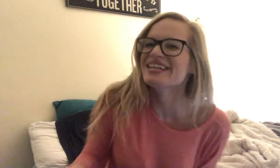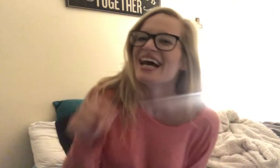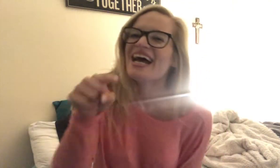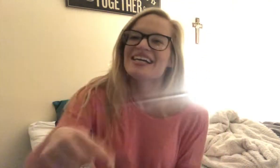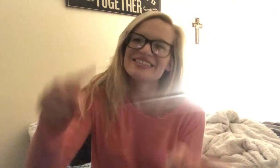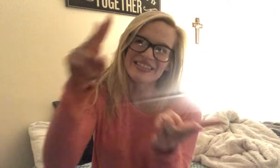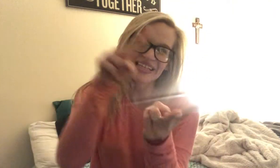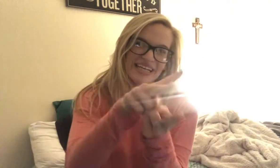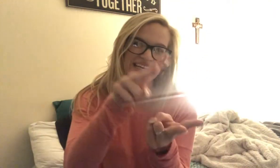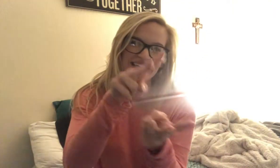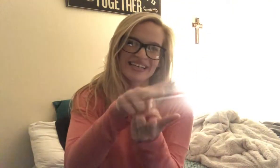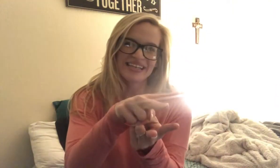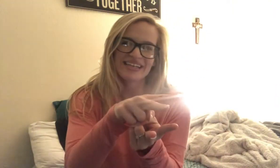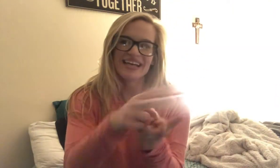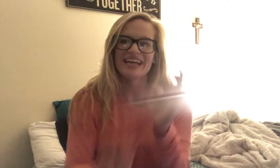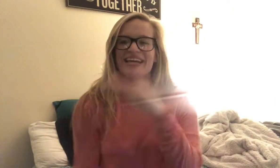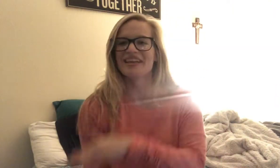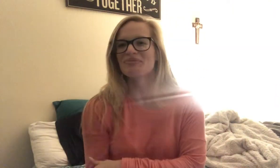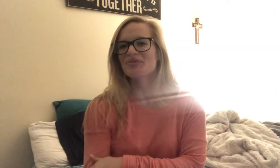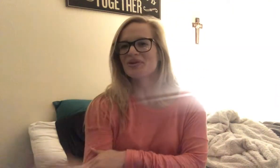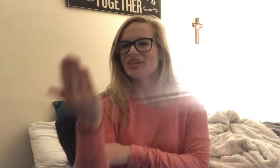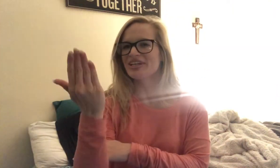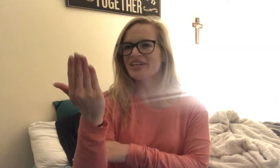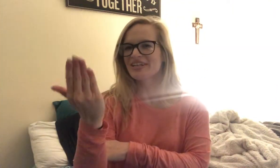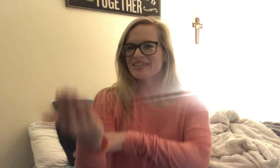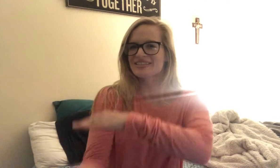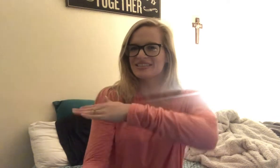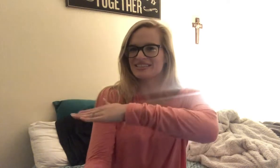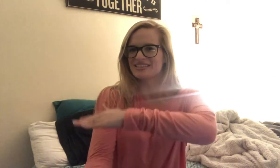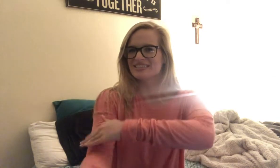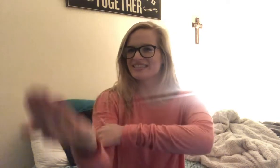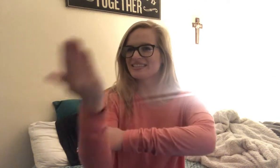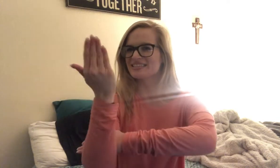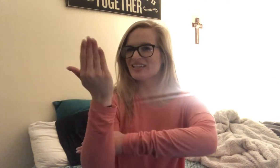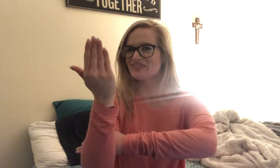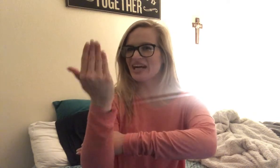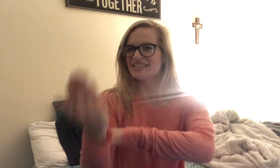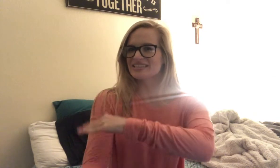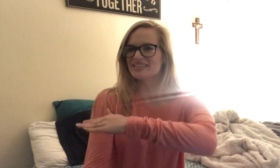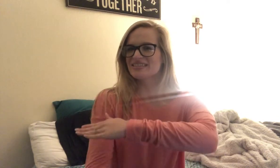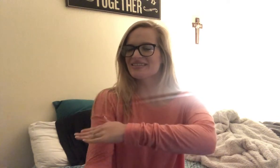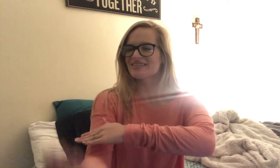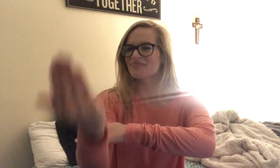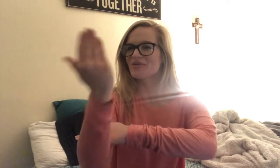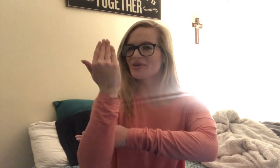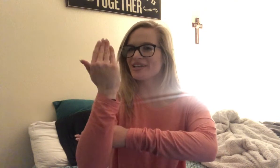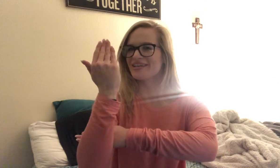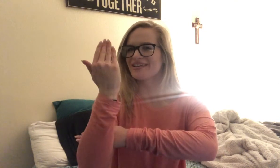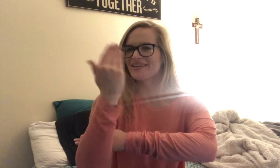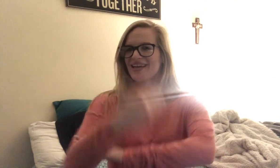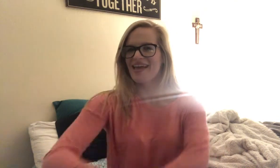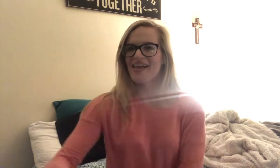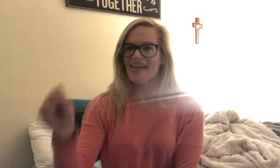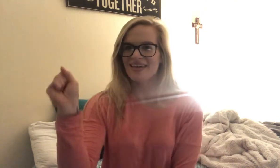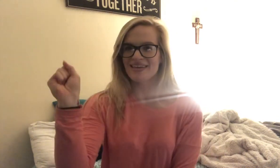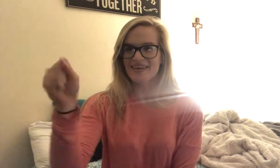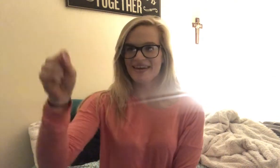You can hit it in the morning. So, this is like the sun rising the morning. Yeah,